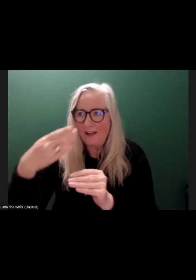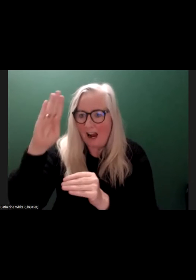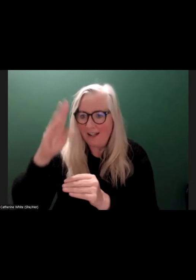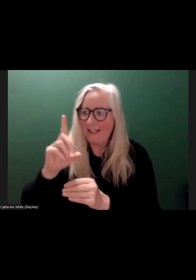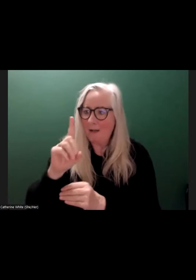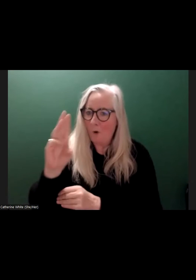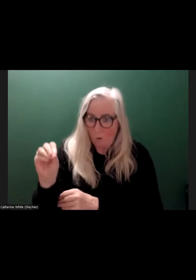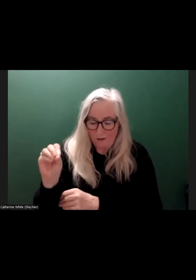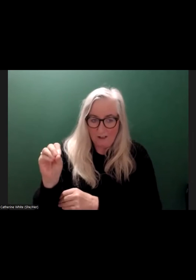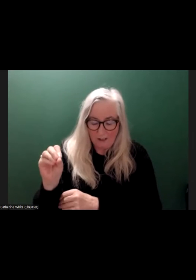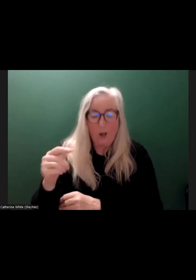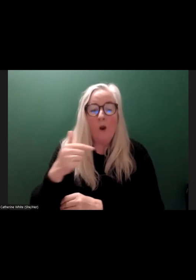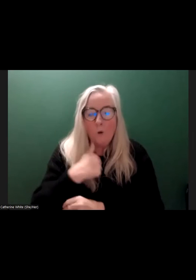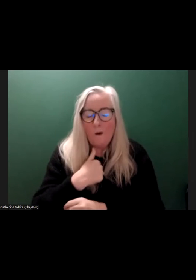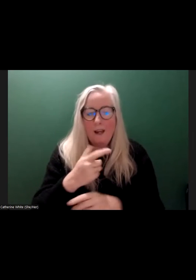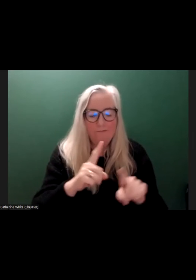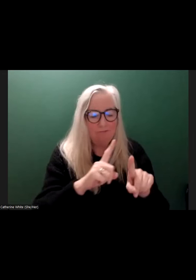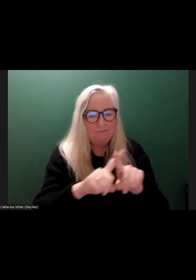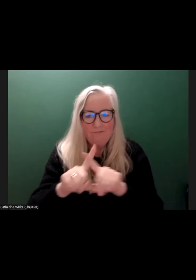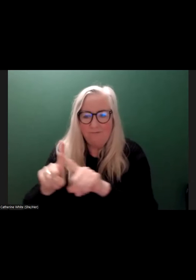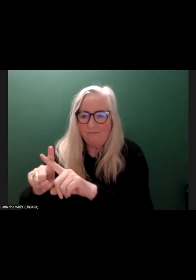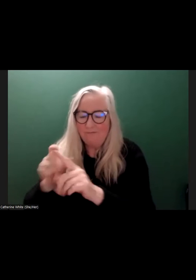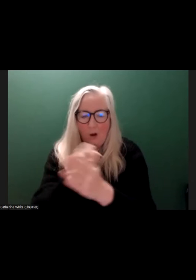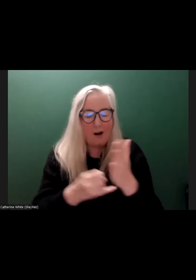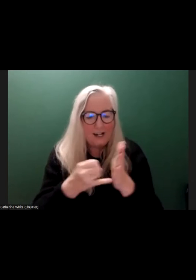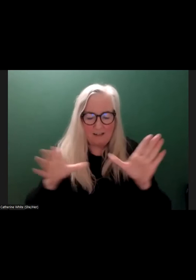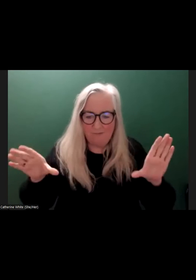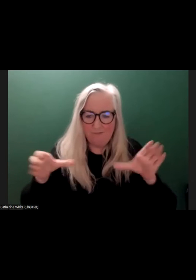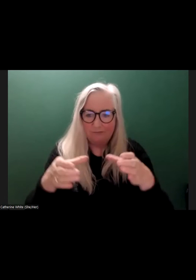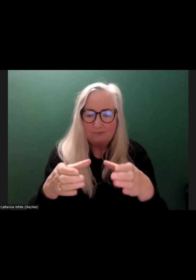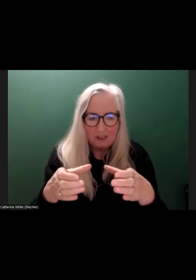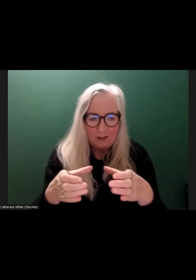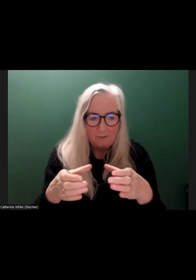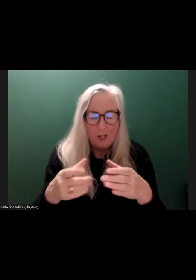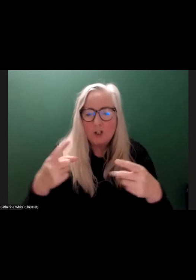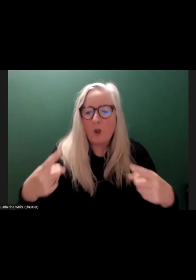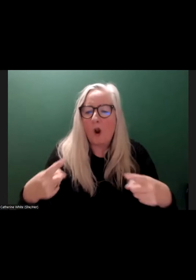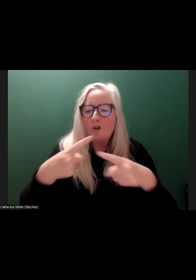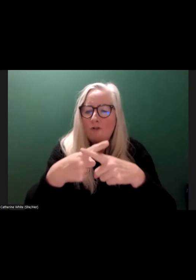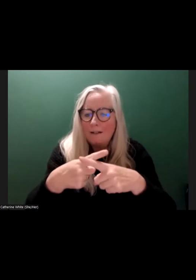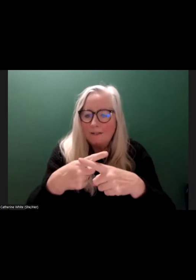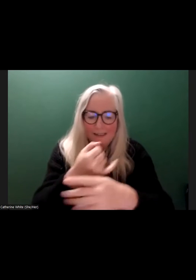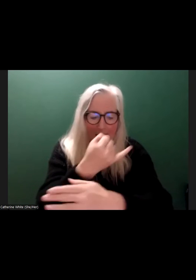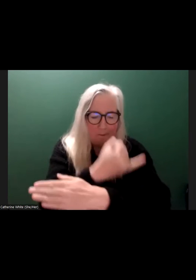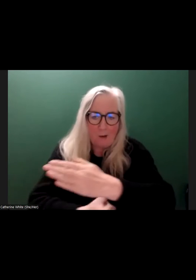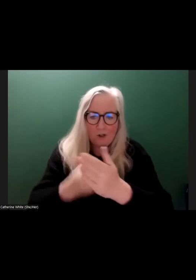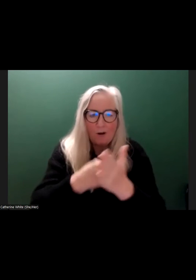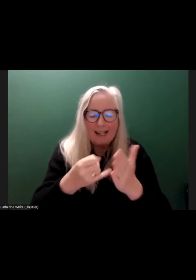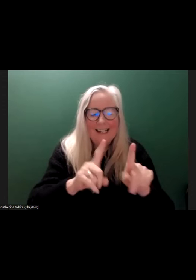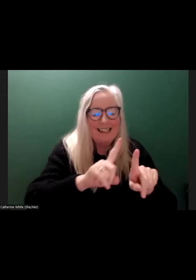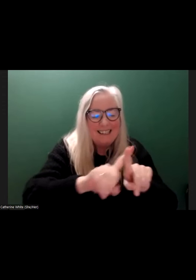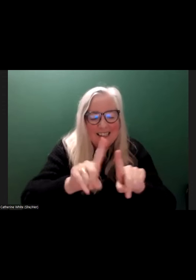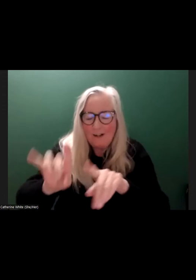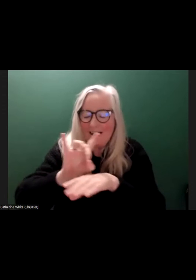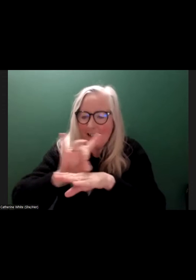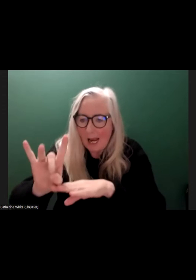We're a cross impairment organisation. I know that sounds, what is a cross impairment organisation? That means all different types of